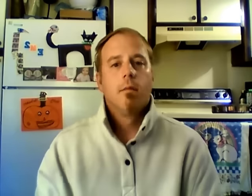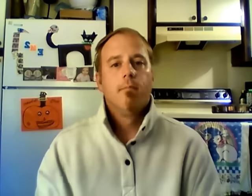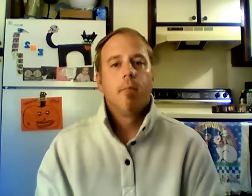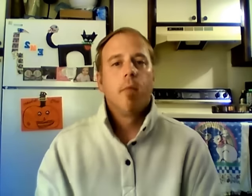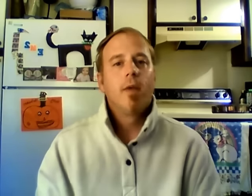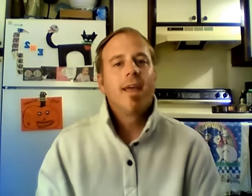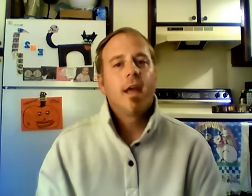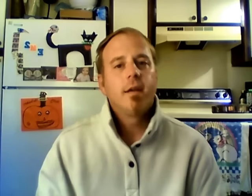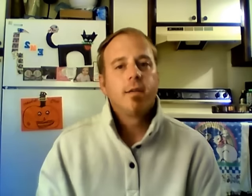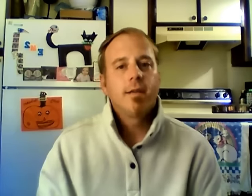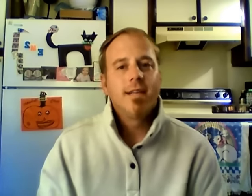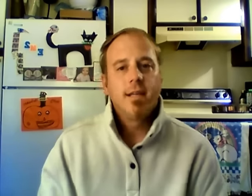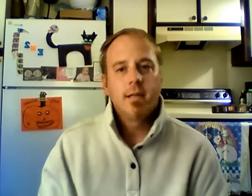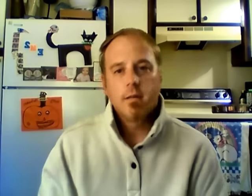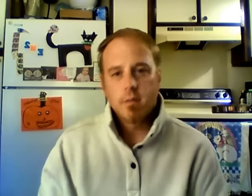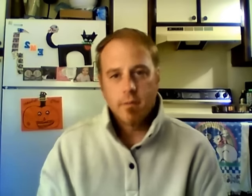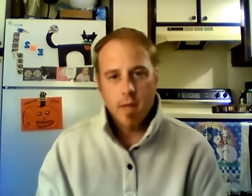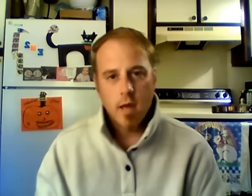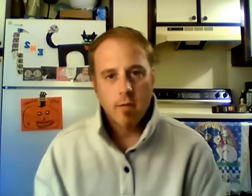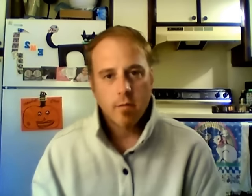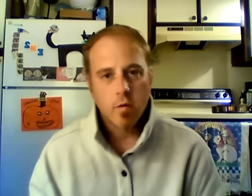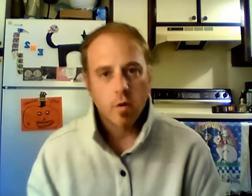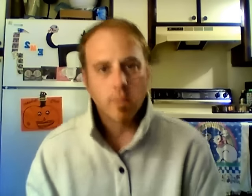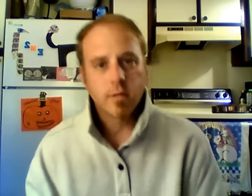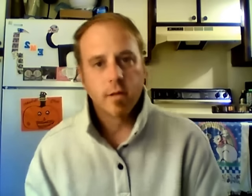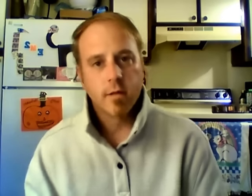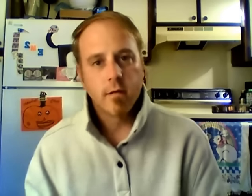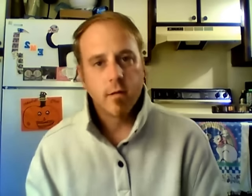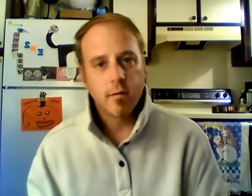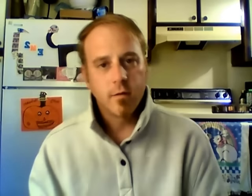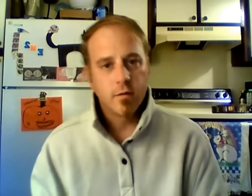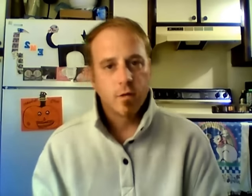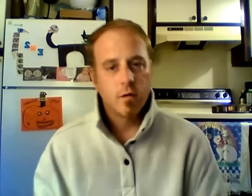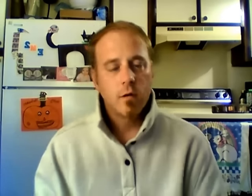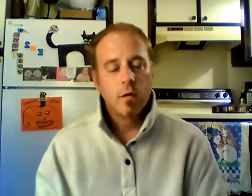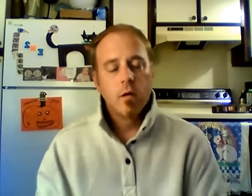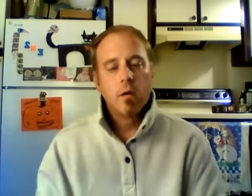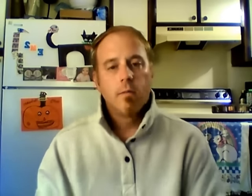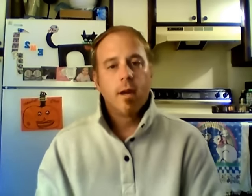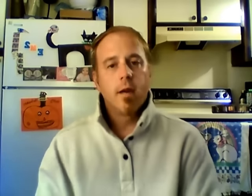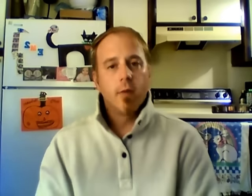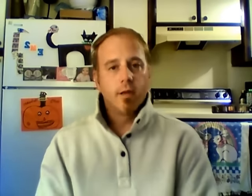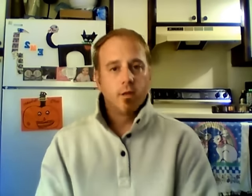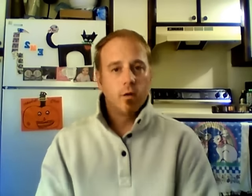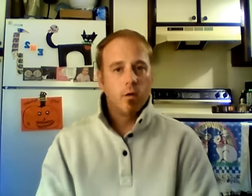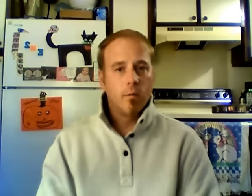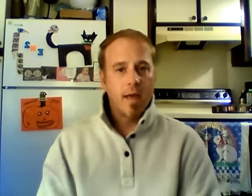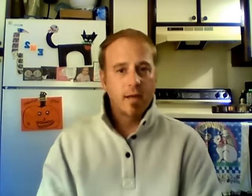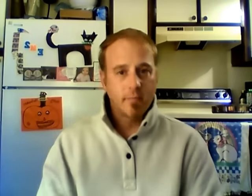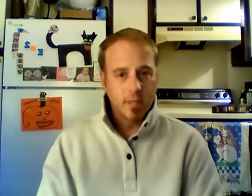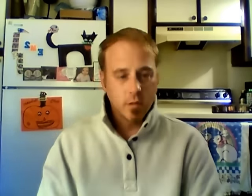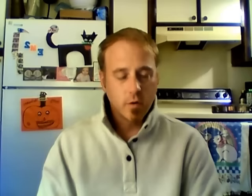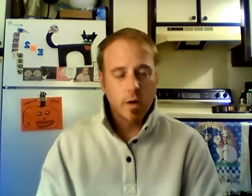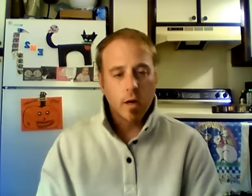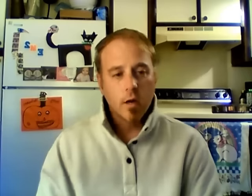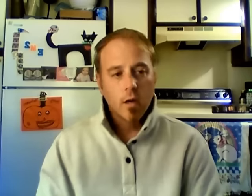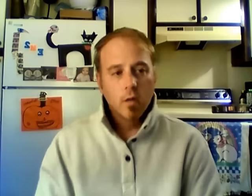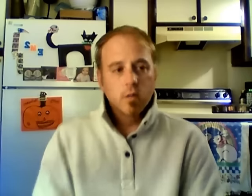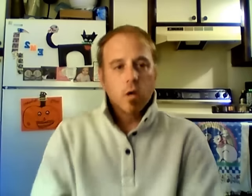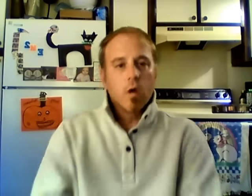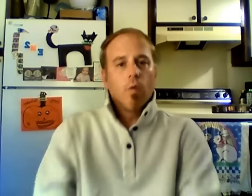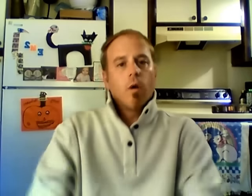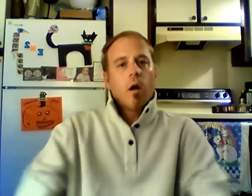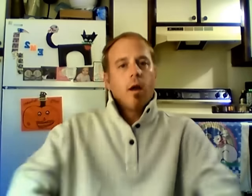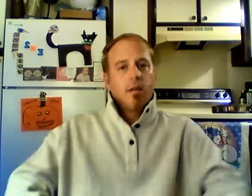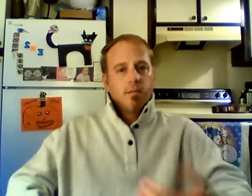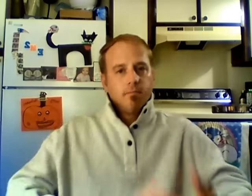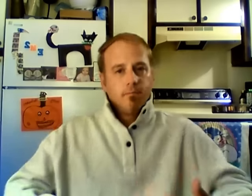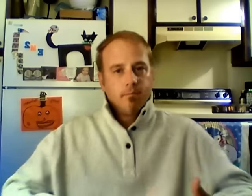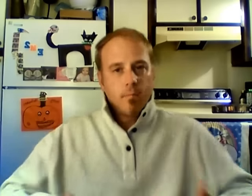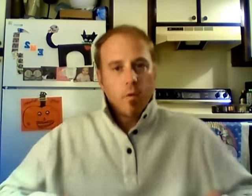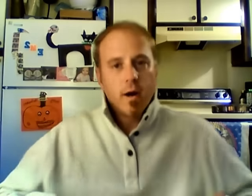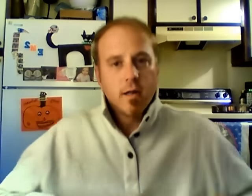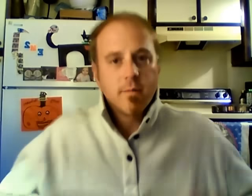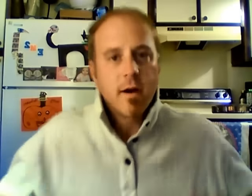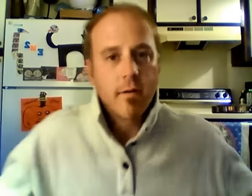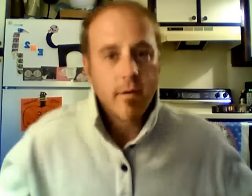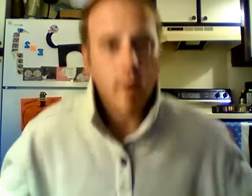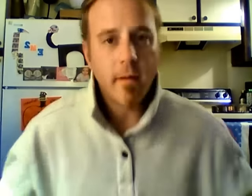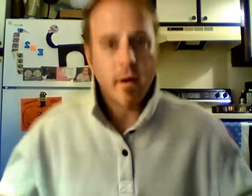And we can get into the details of that, of course, in the future. But anyway, so back to my story. So we're at their